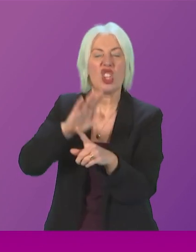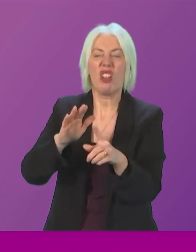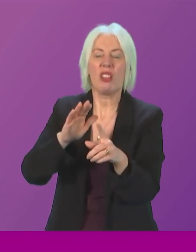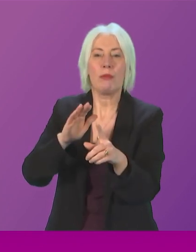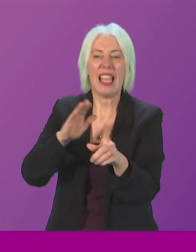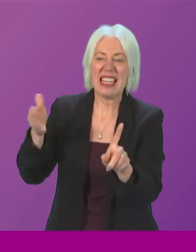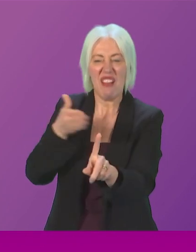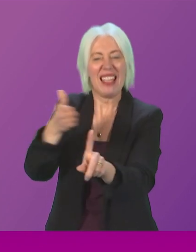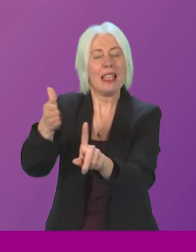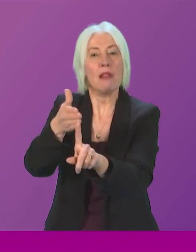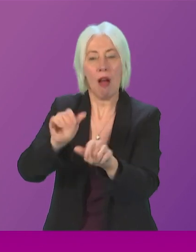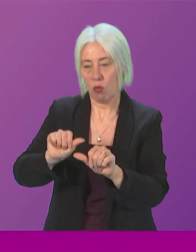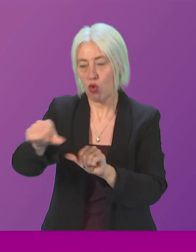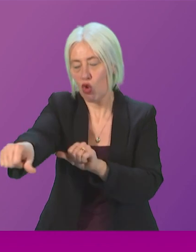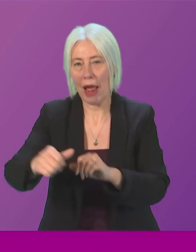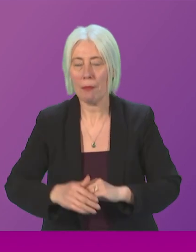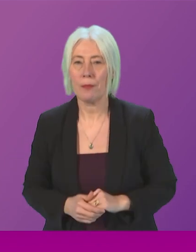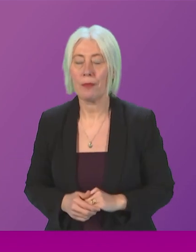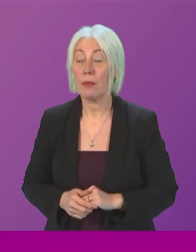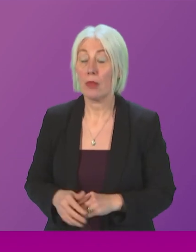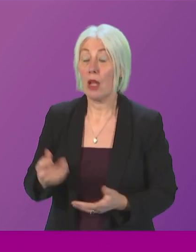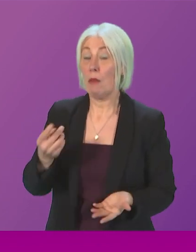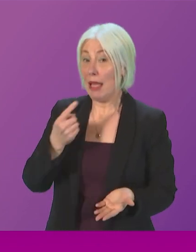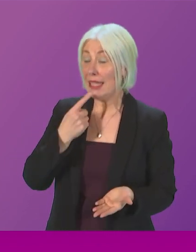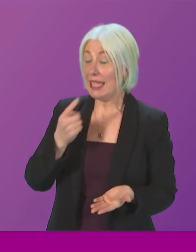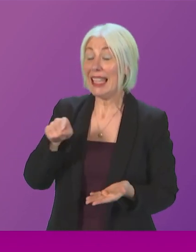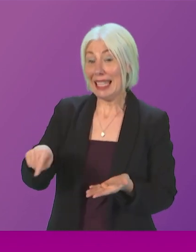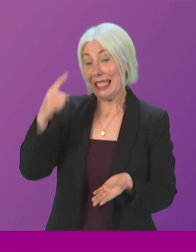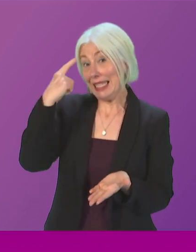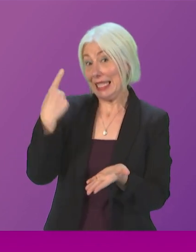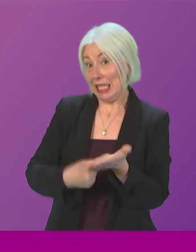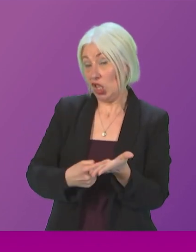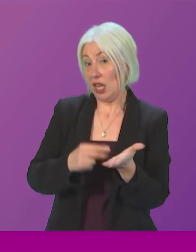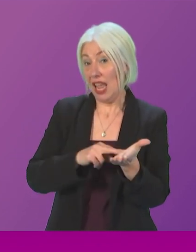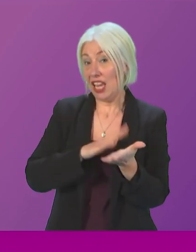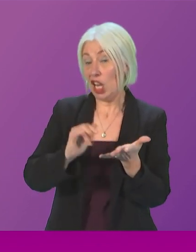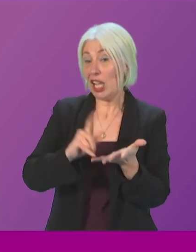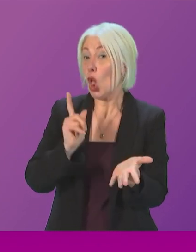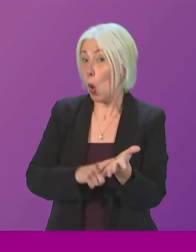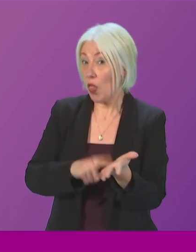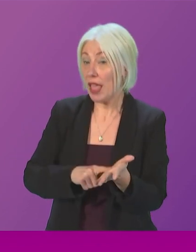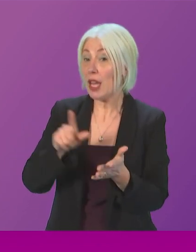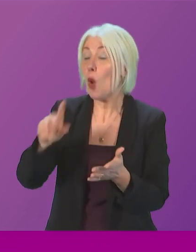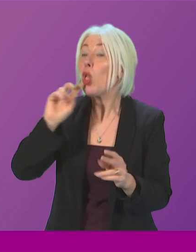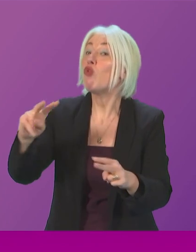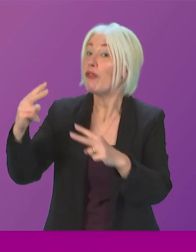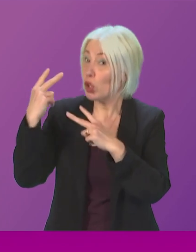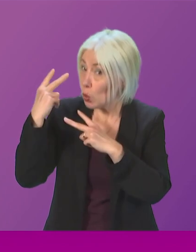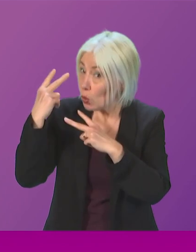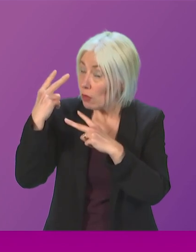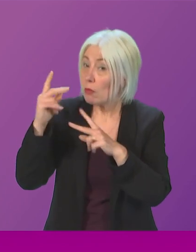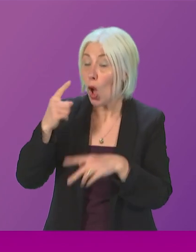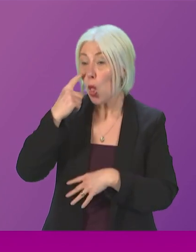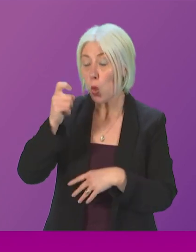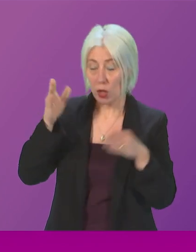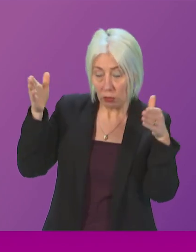I go back to the answer that I referenced to Fiona Hislop this is a decision NHS Lothian are reviewing they are looking at the